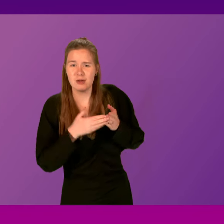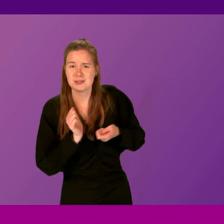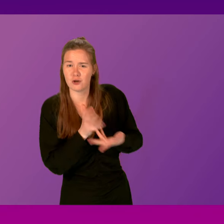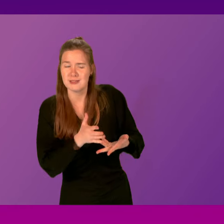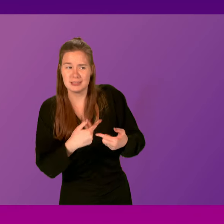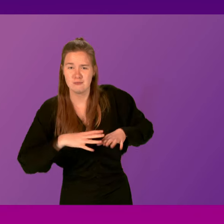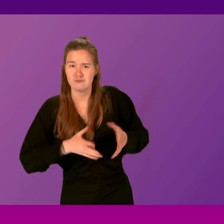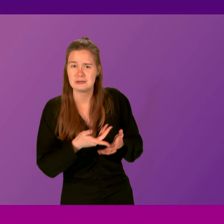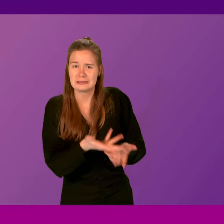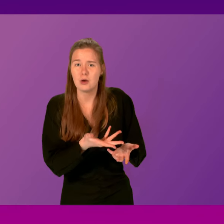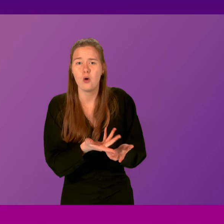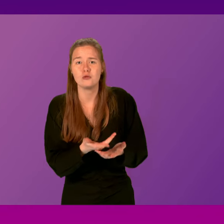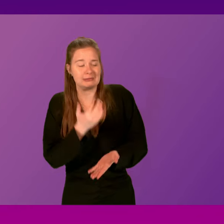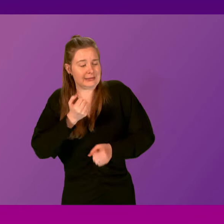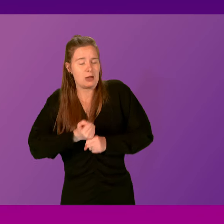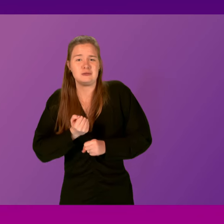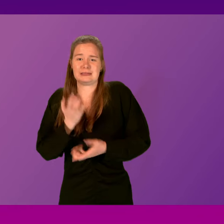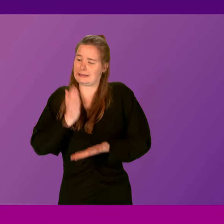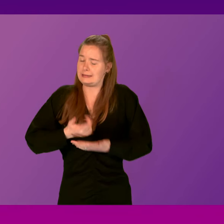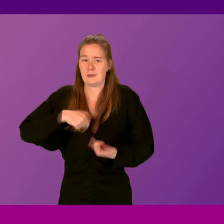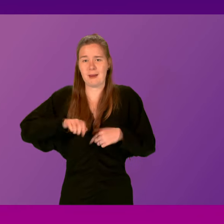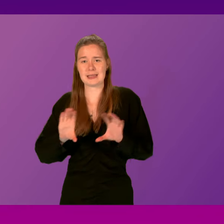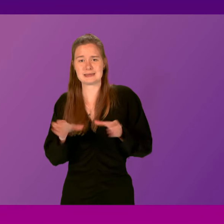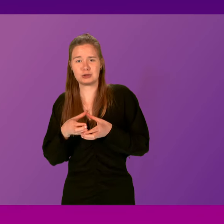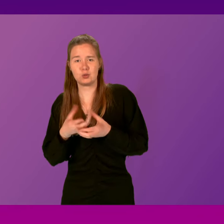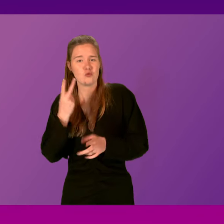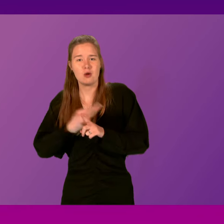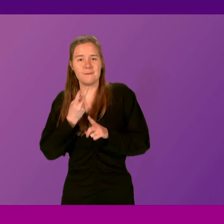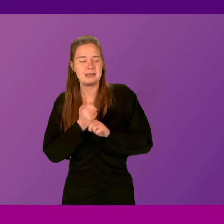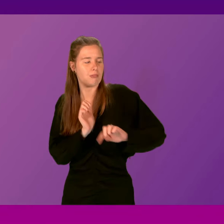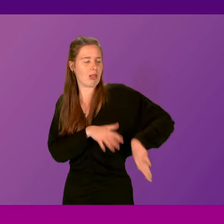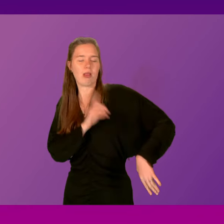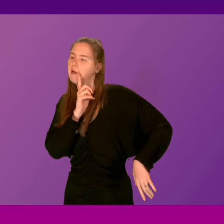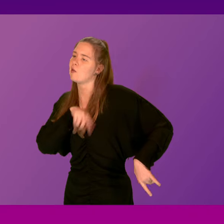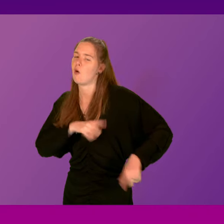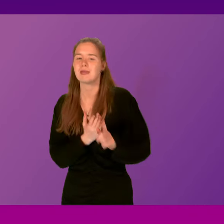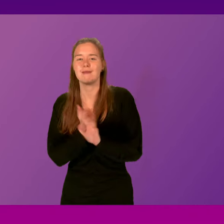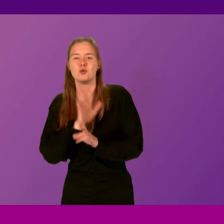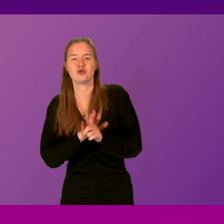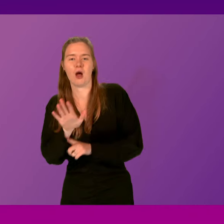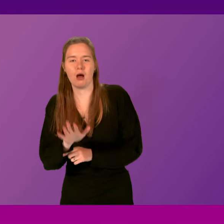he offer a guarantee to my constituents there will be no repeat of this abandonment in years to come?